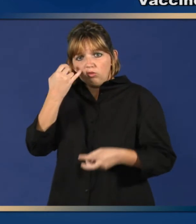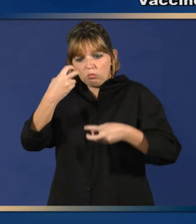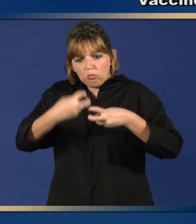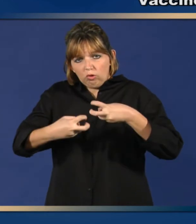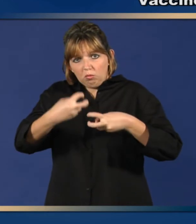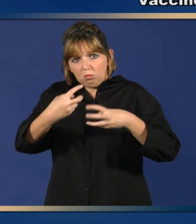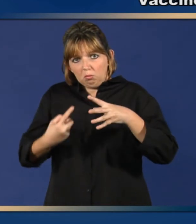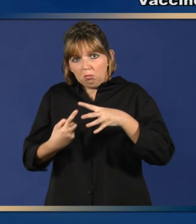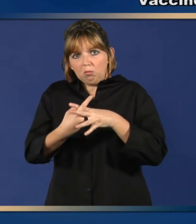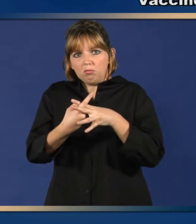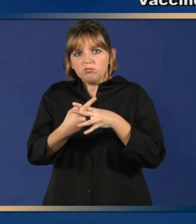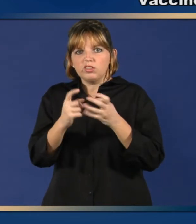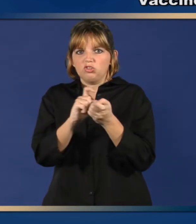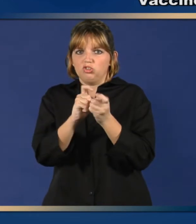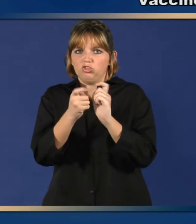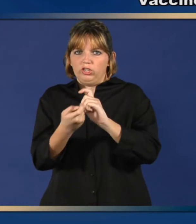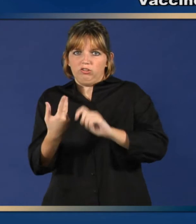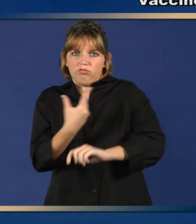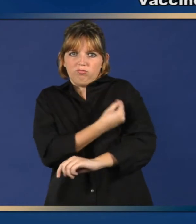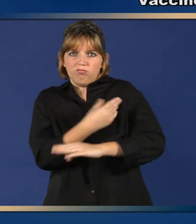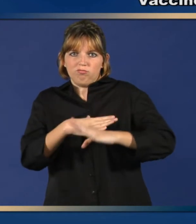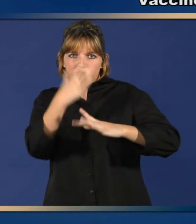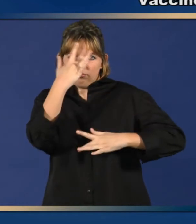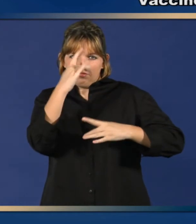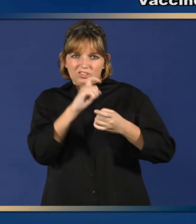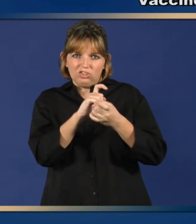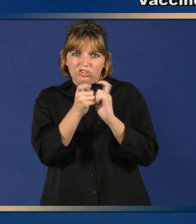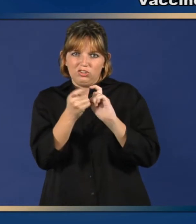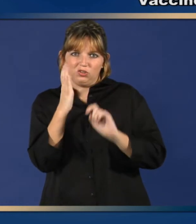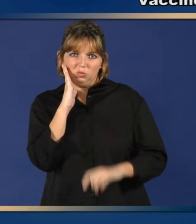Study the problem and decide what to do.